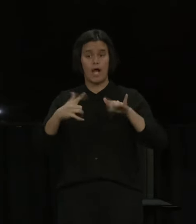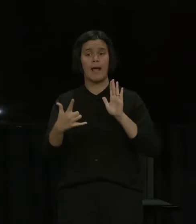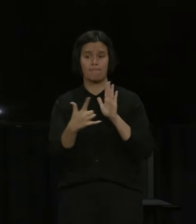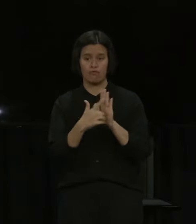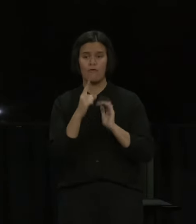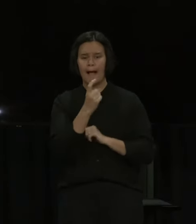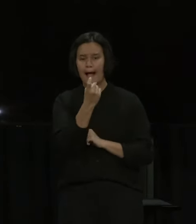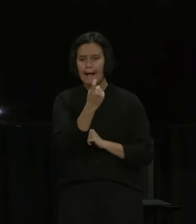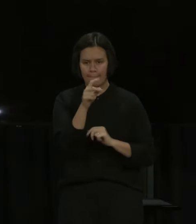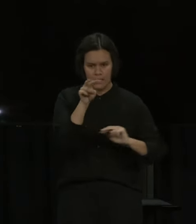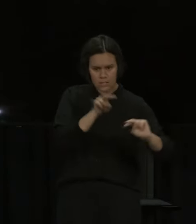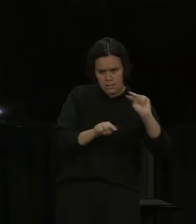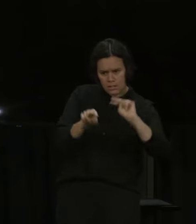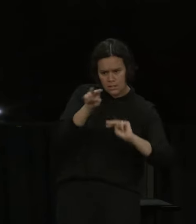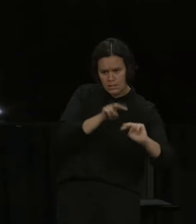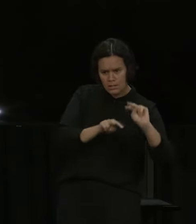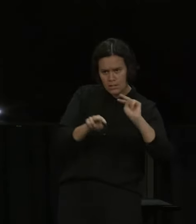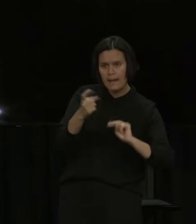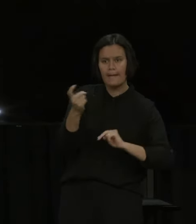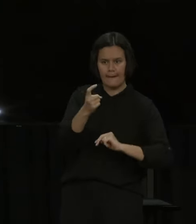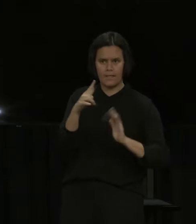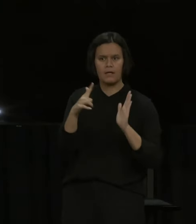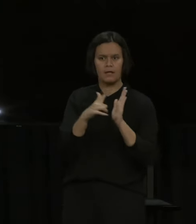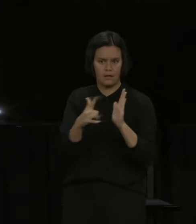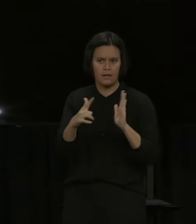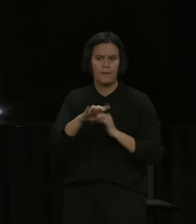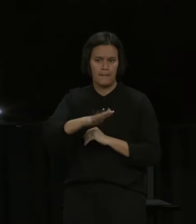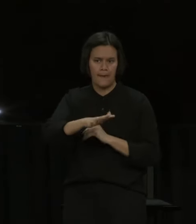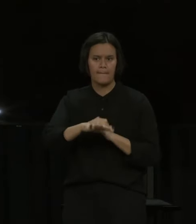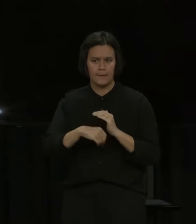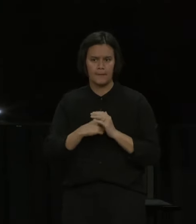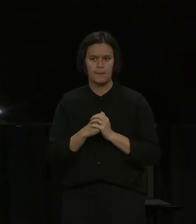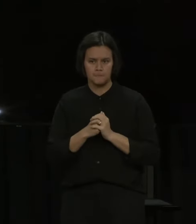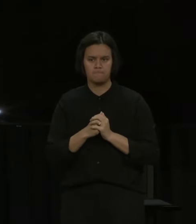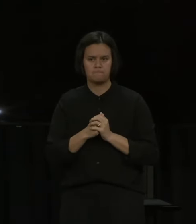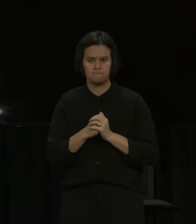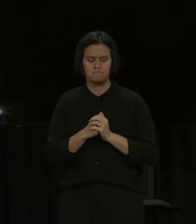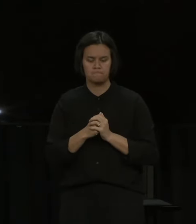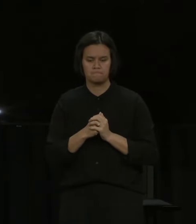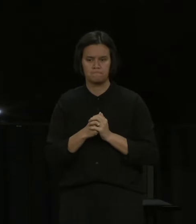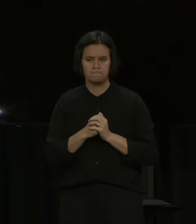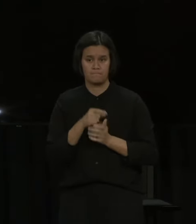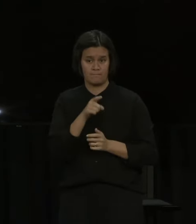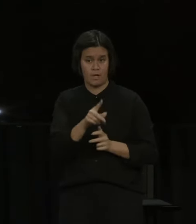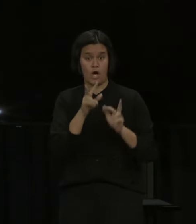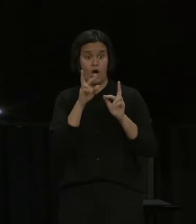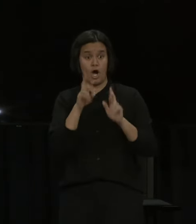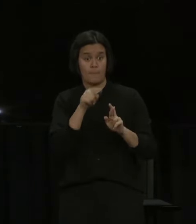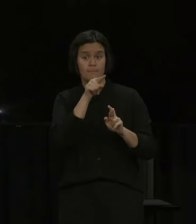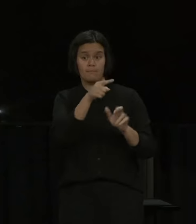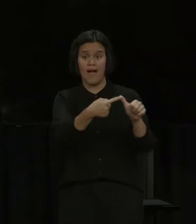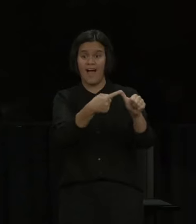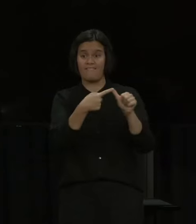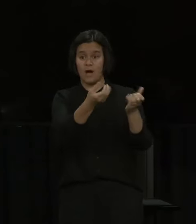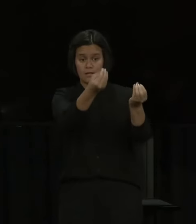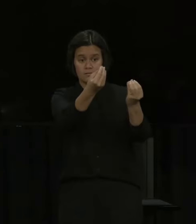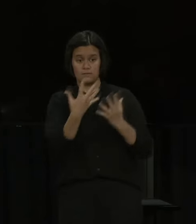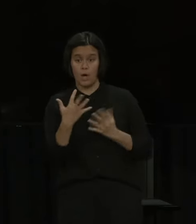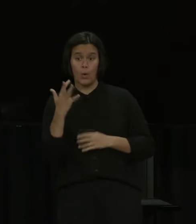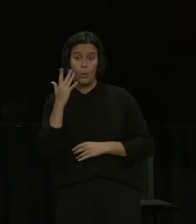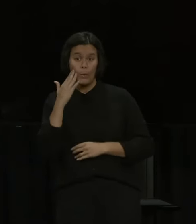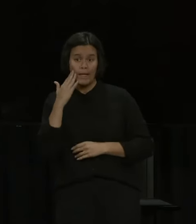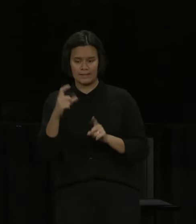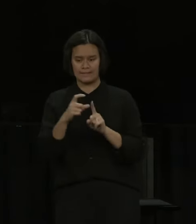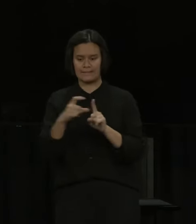expert advisory committee will be receiving the advice by mid-December. Once MedSafe